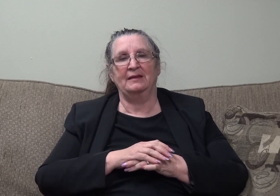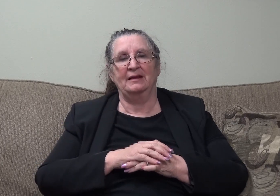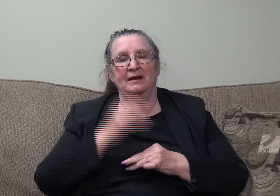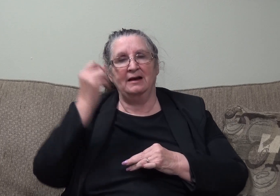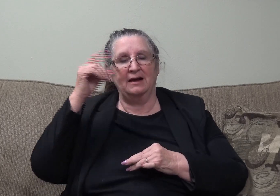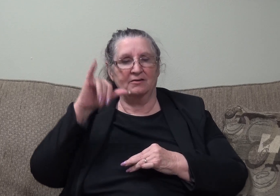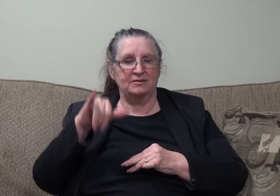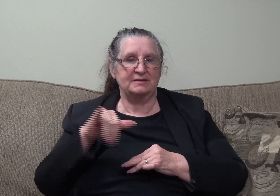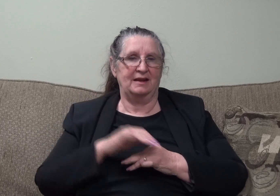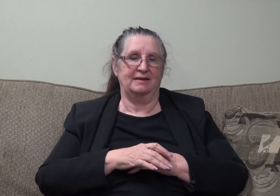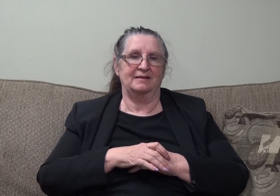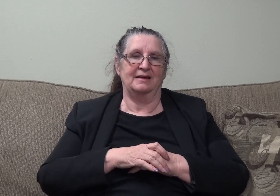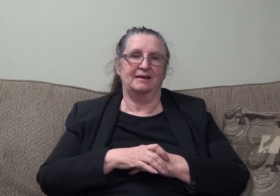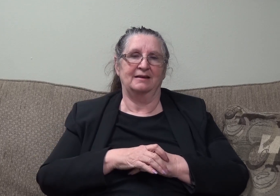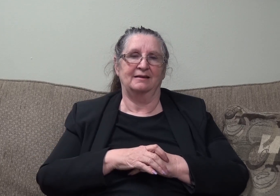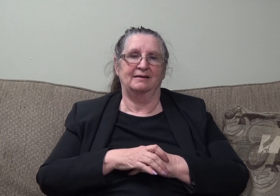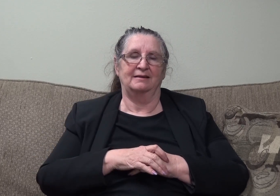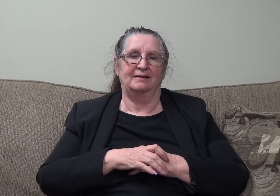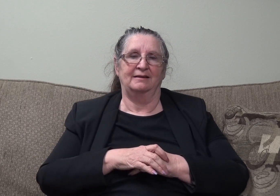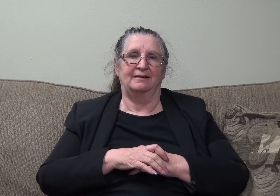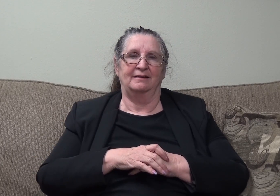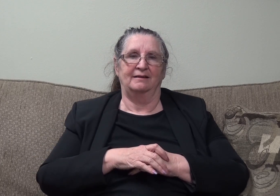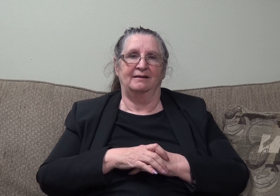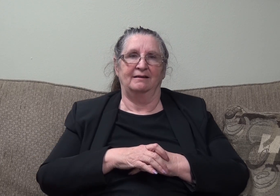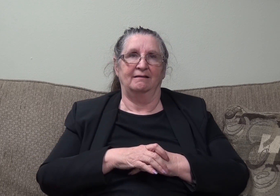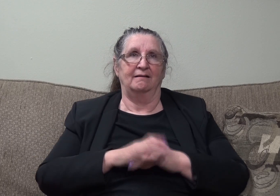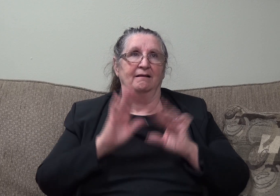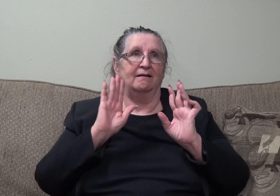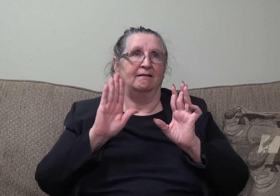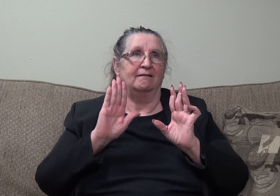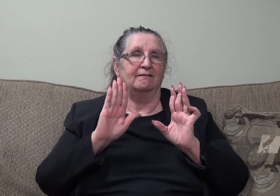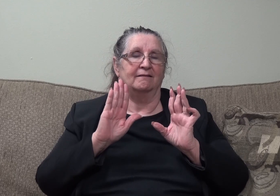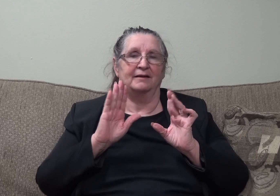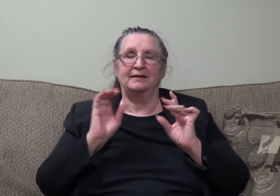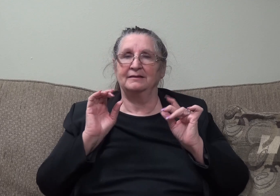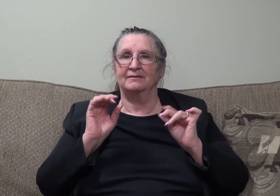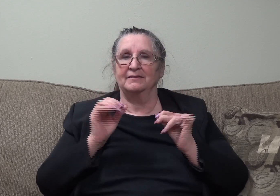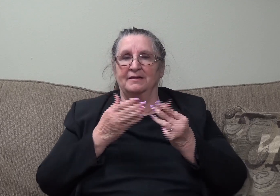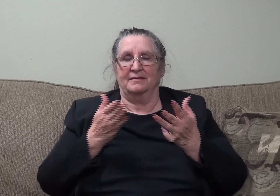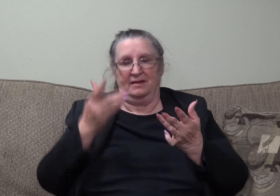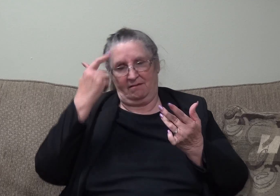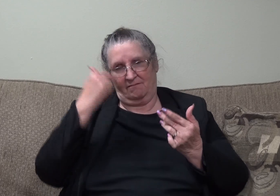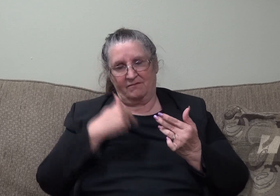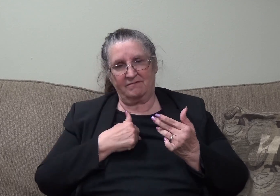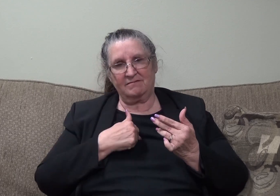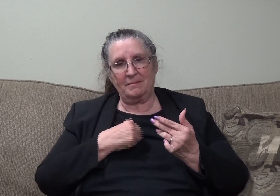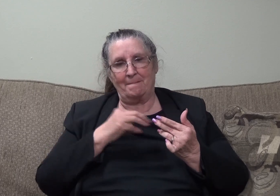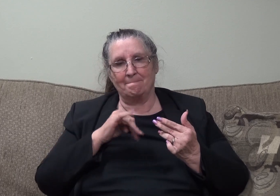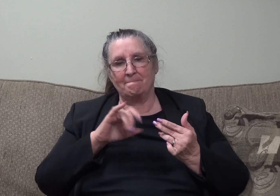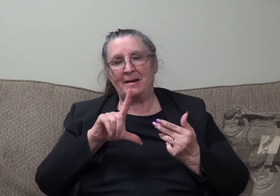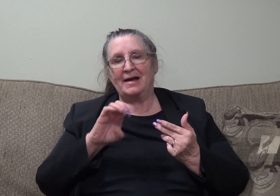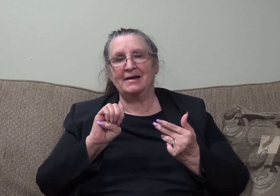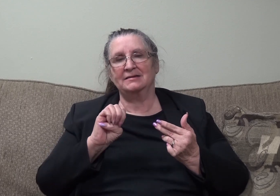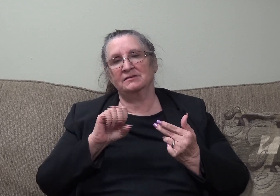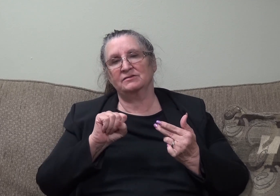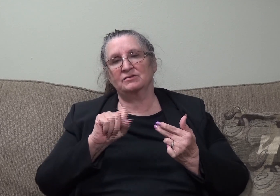that it was just like a great milestone for me. And, as I was led by Pastor Gary